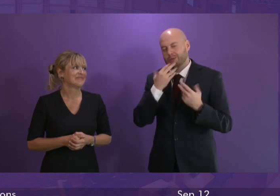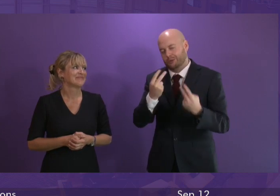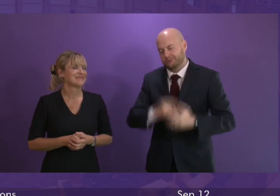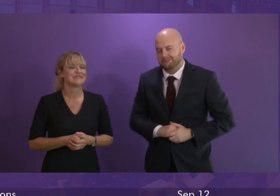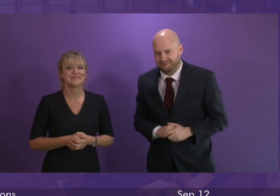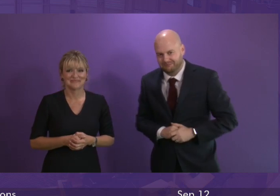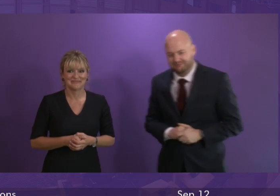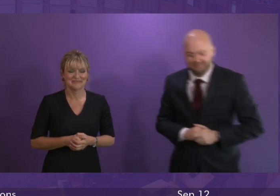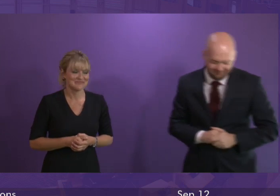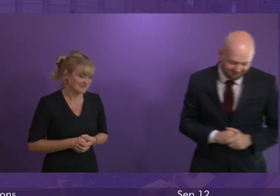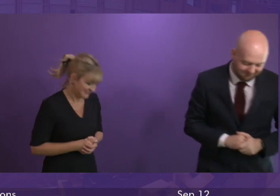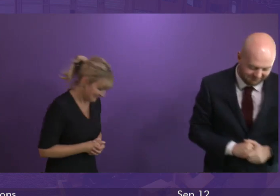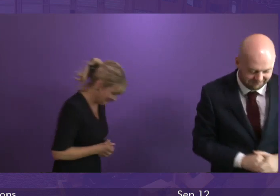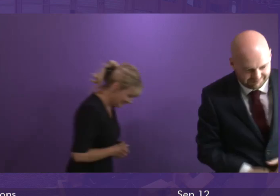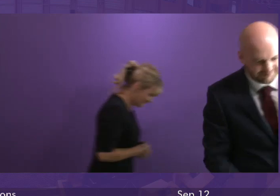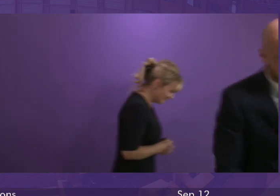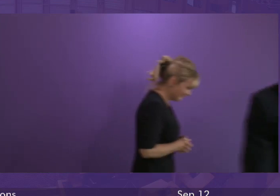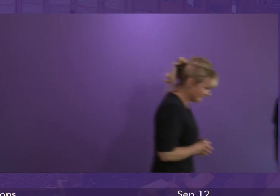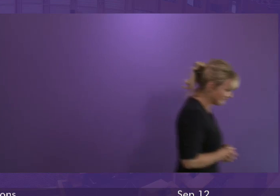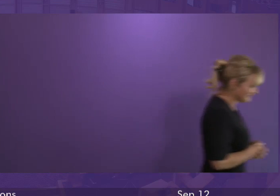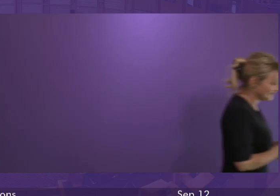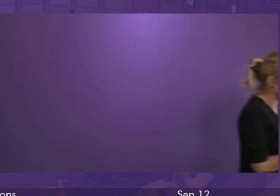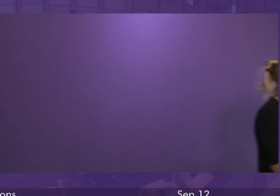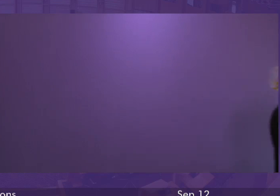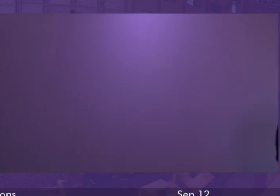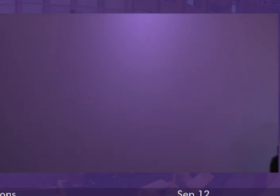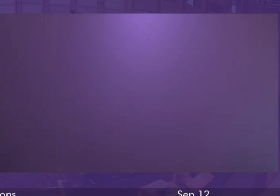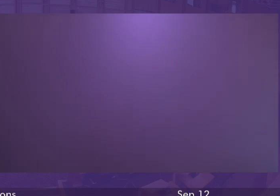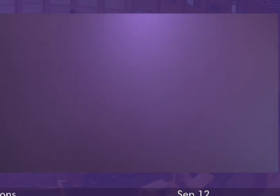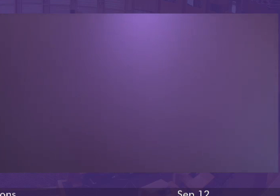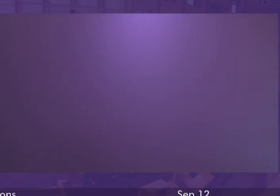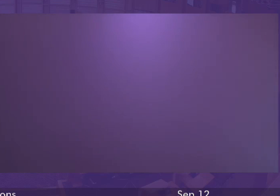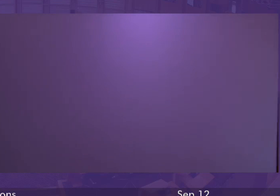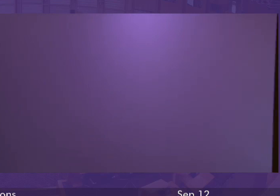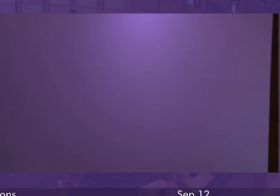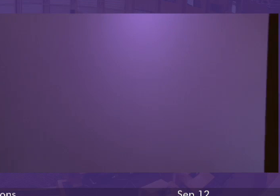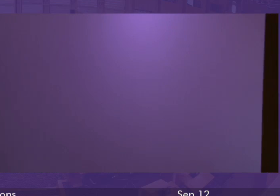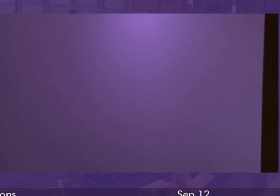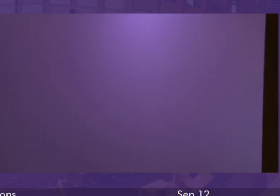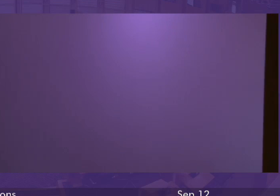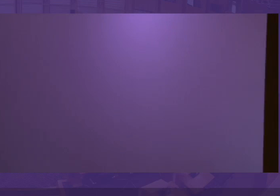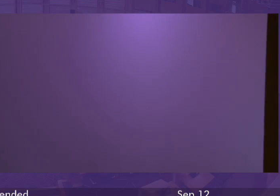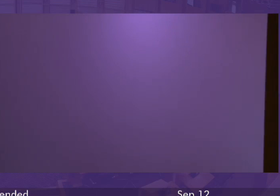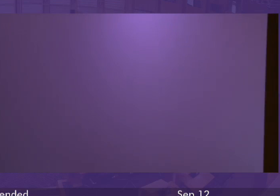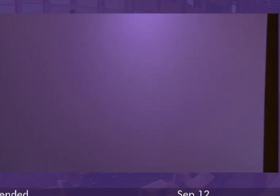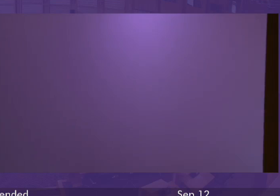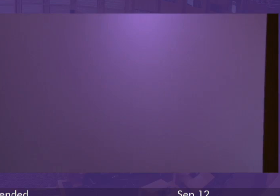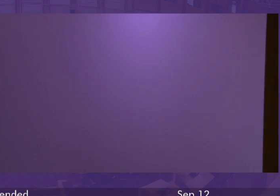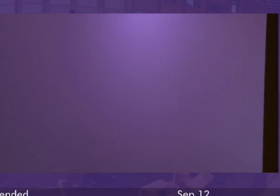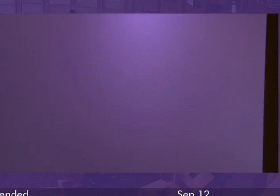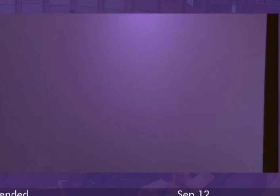suspension thank you thank you Thank